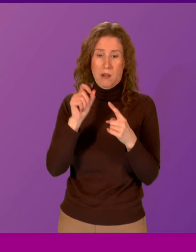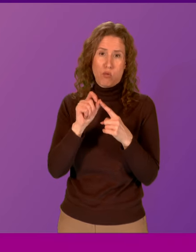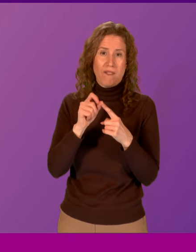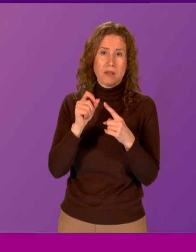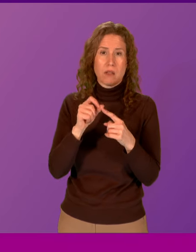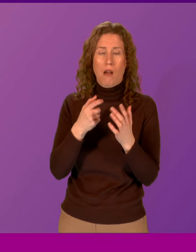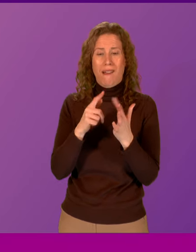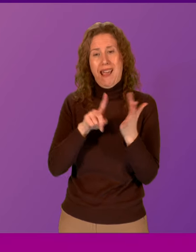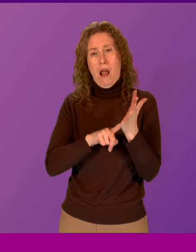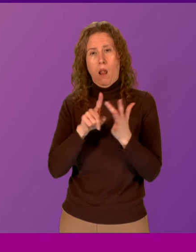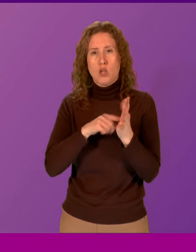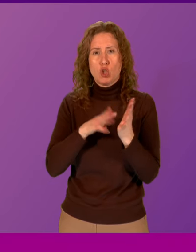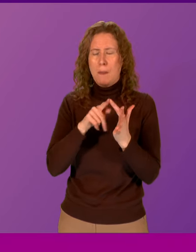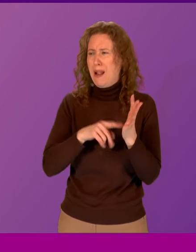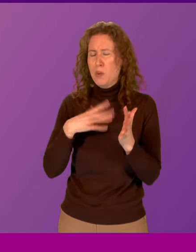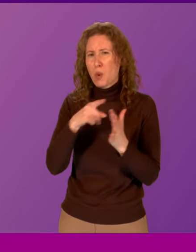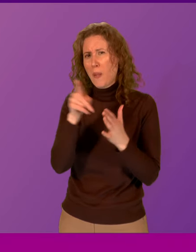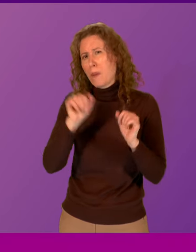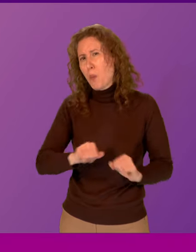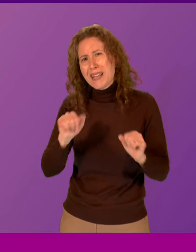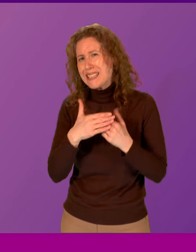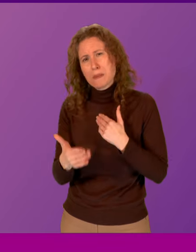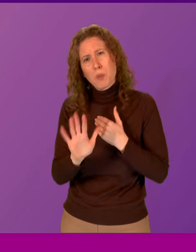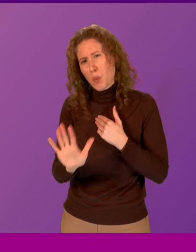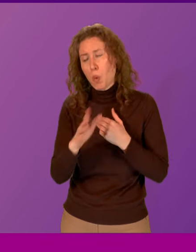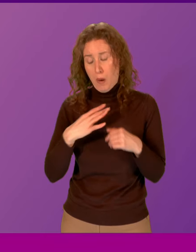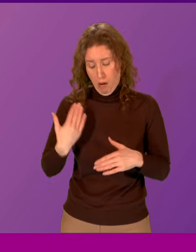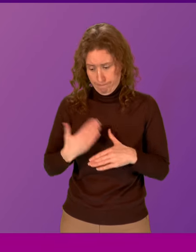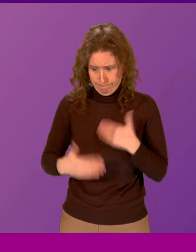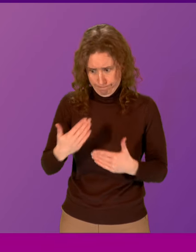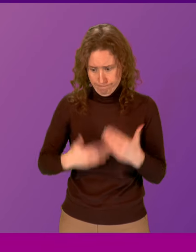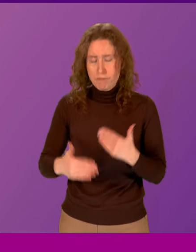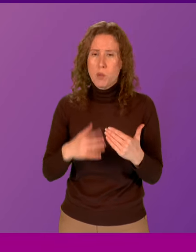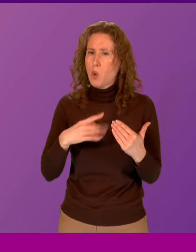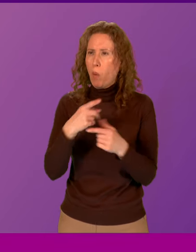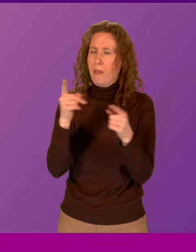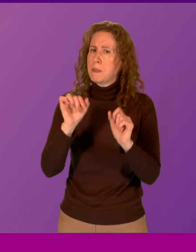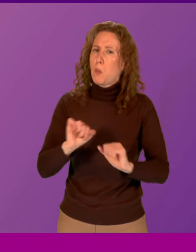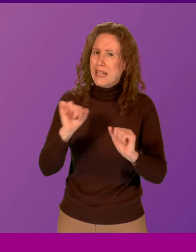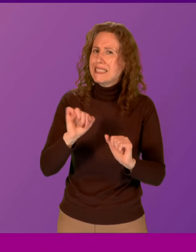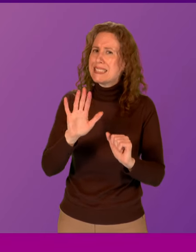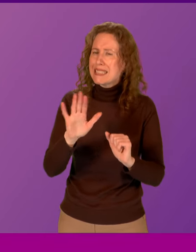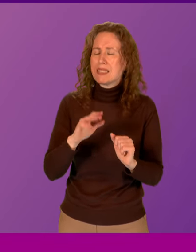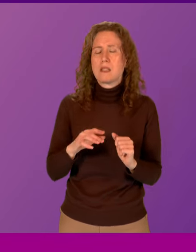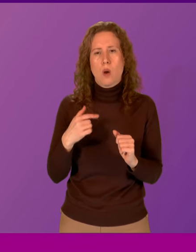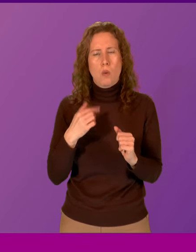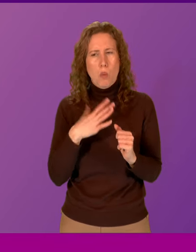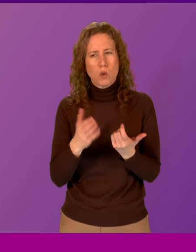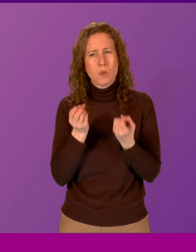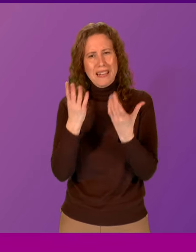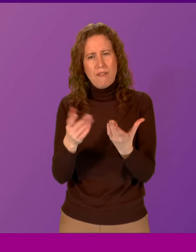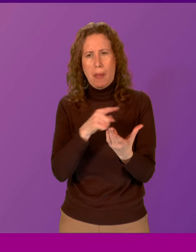El Jamel, we don't want them waiting a moment longer in order for the public inquiry to begin, and I can give them